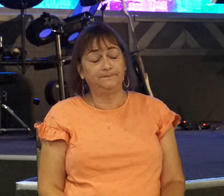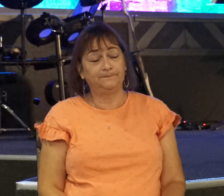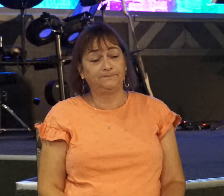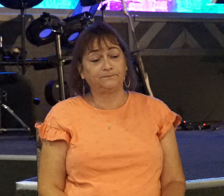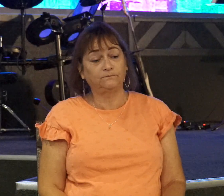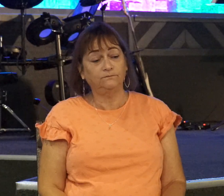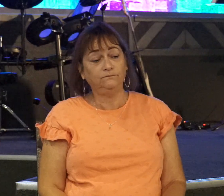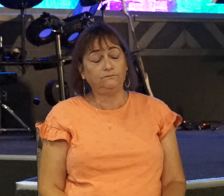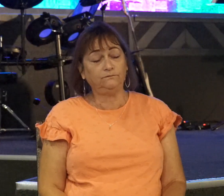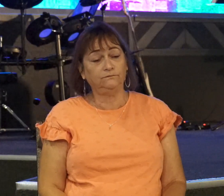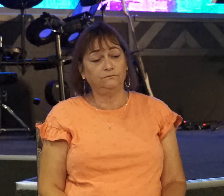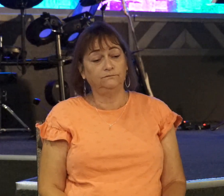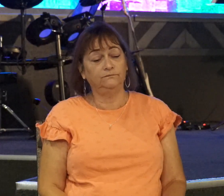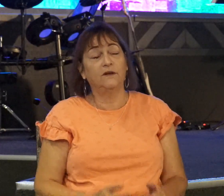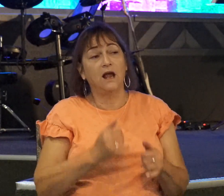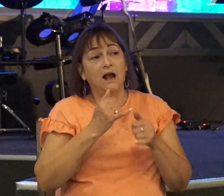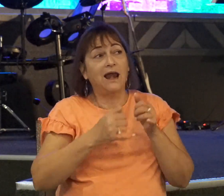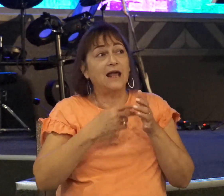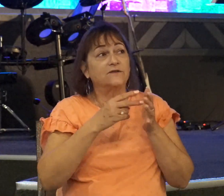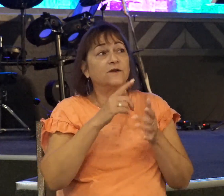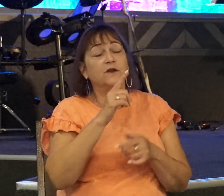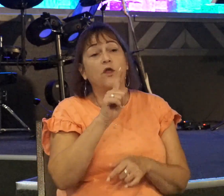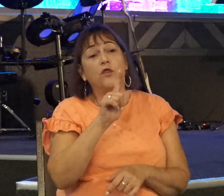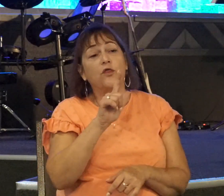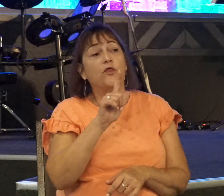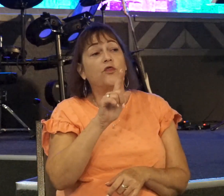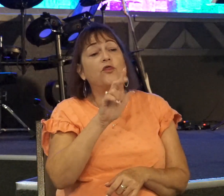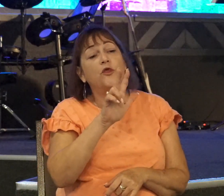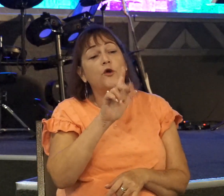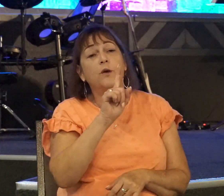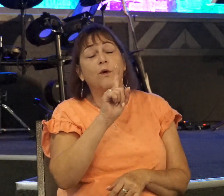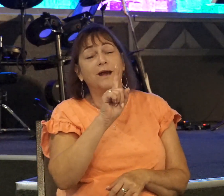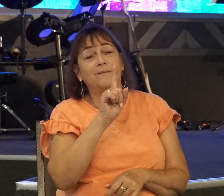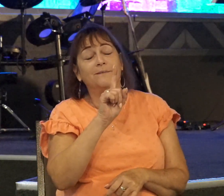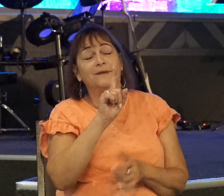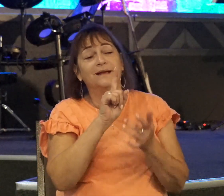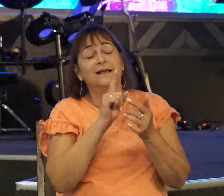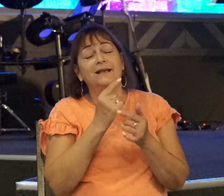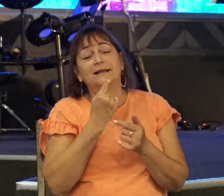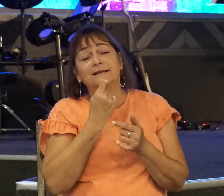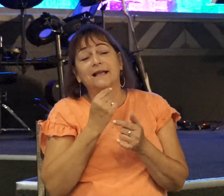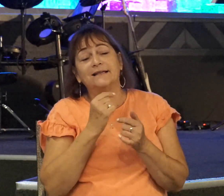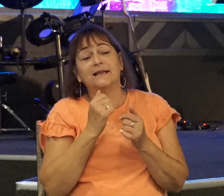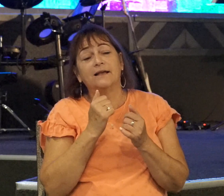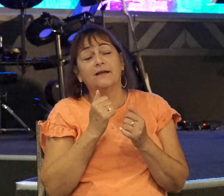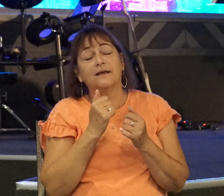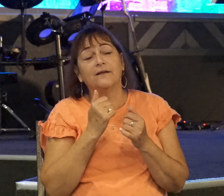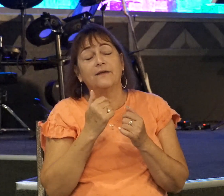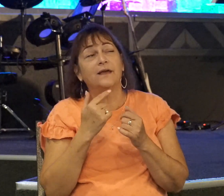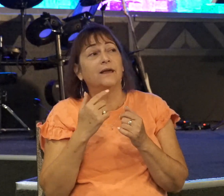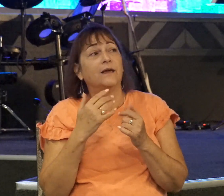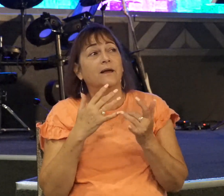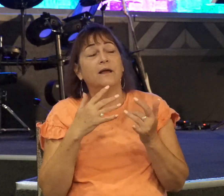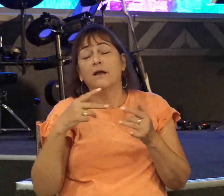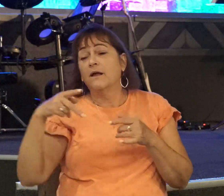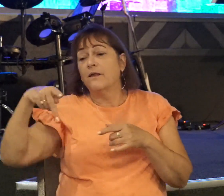And the last verse tonight, verse 31, goes on to say, Now, they had driven back the Philistines that day from Michmash to